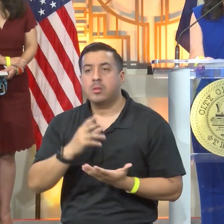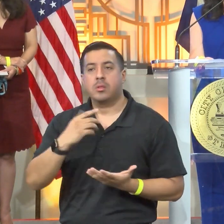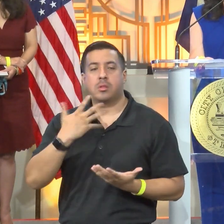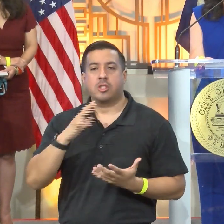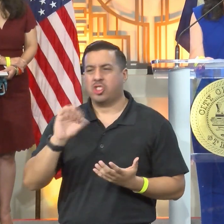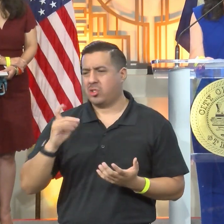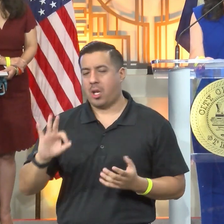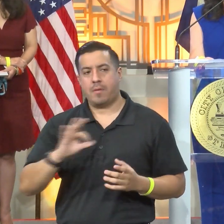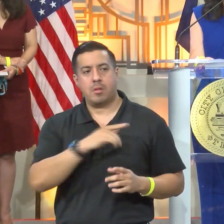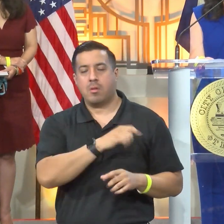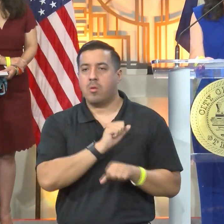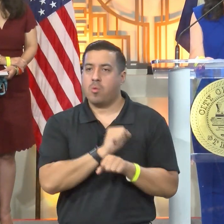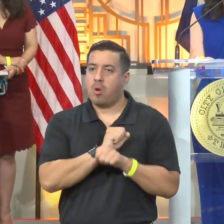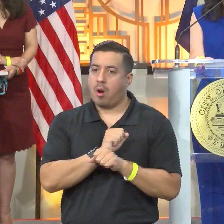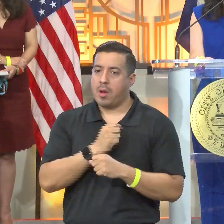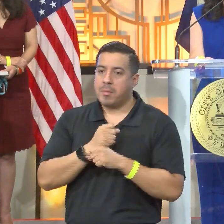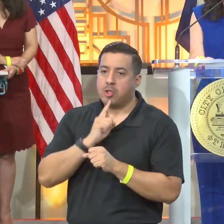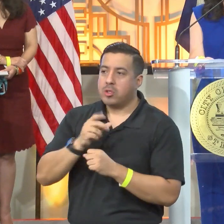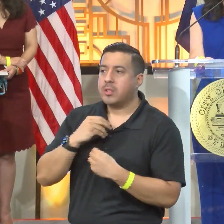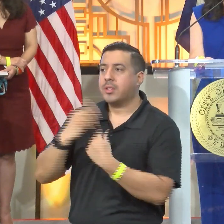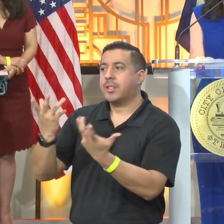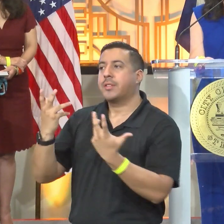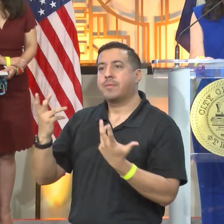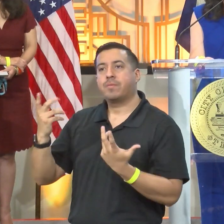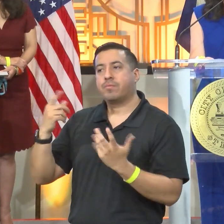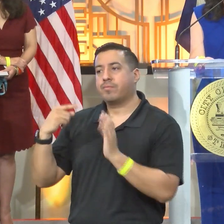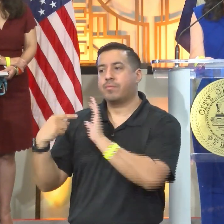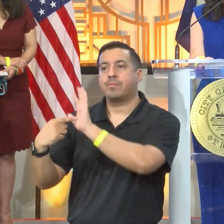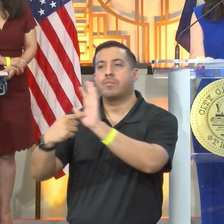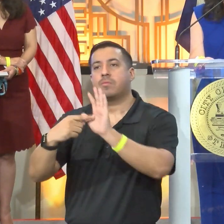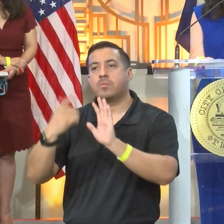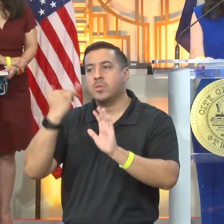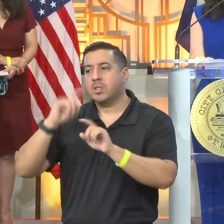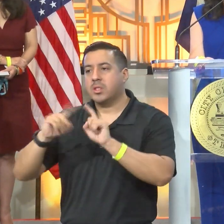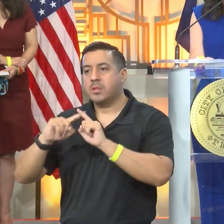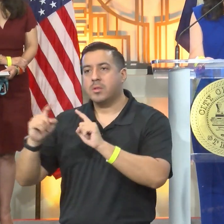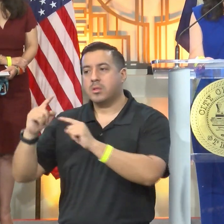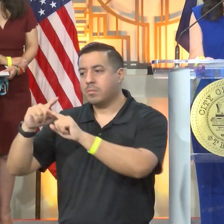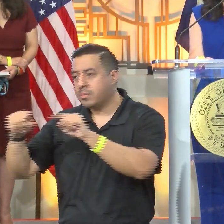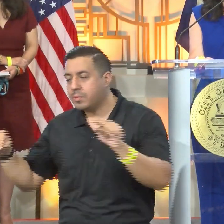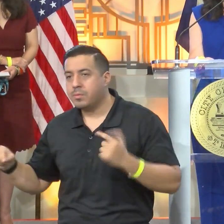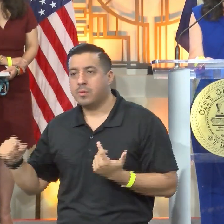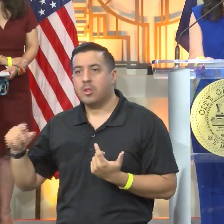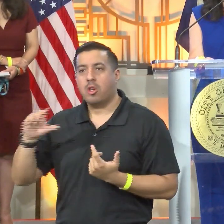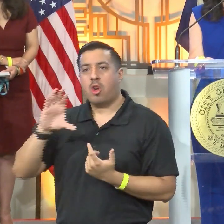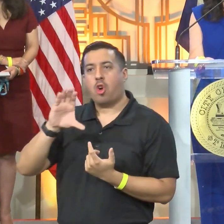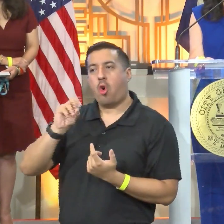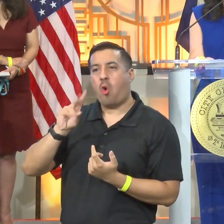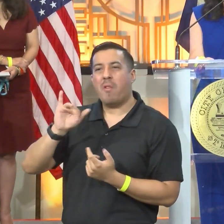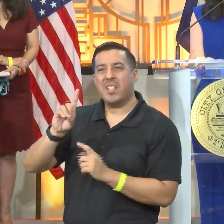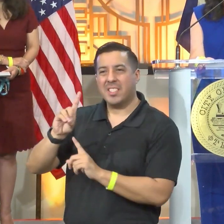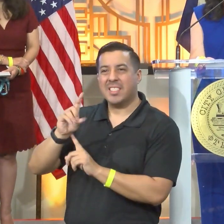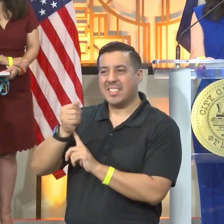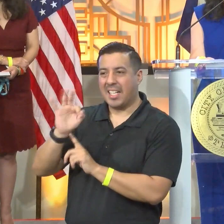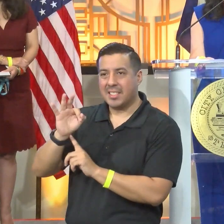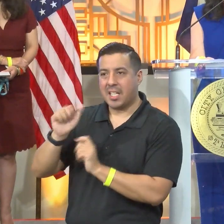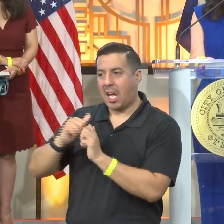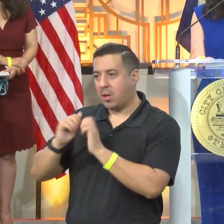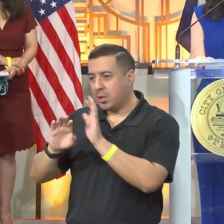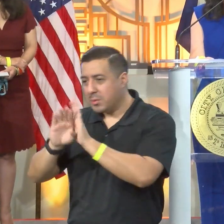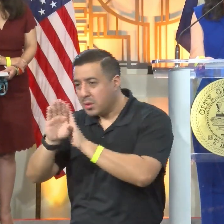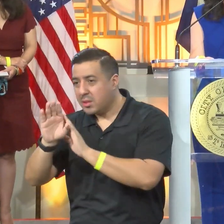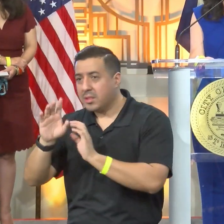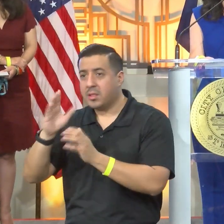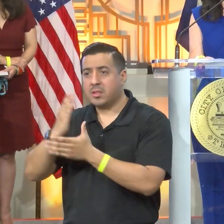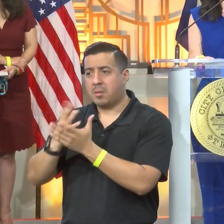for working so diligently to shed a public health light on ways to reduce disparities on COVID-19 transmission rates and mortality for diverse